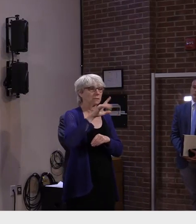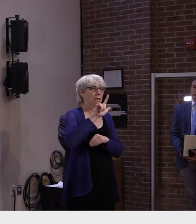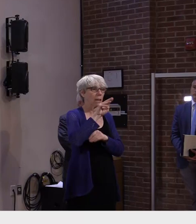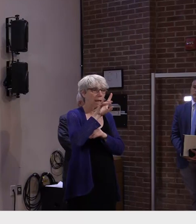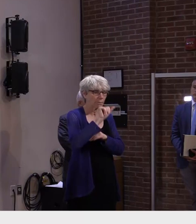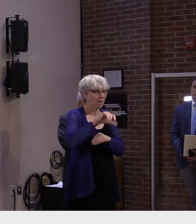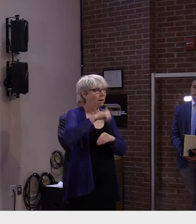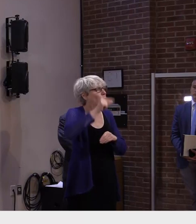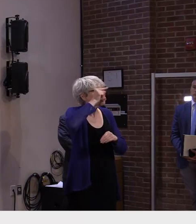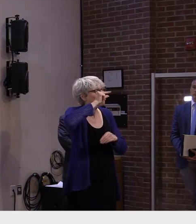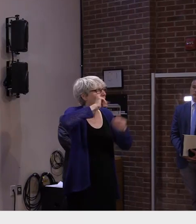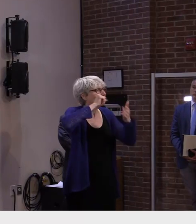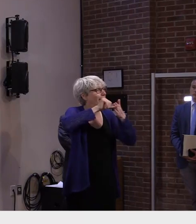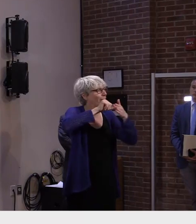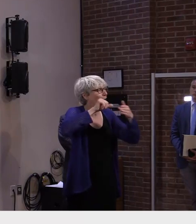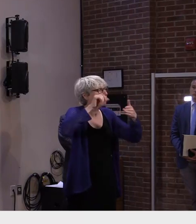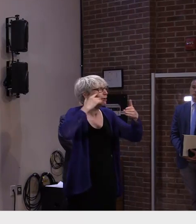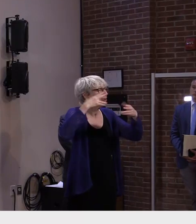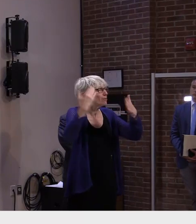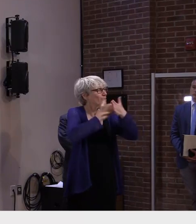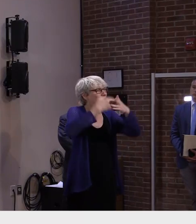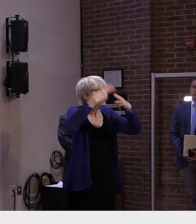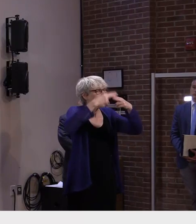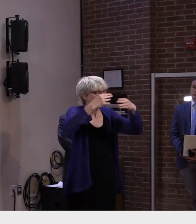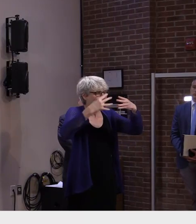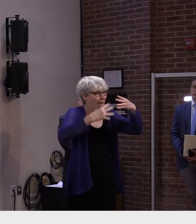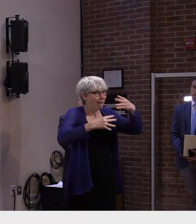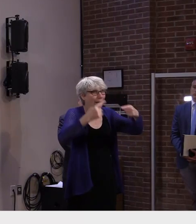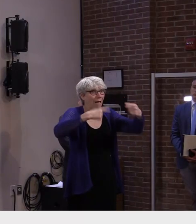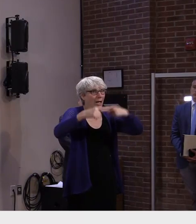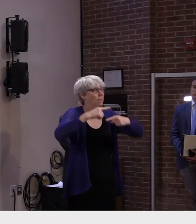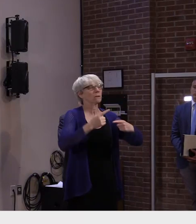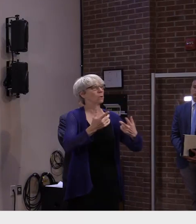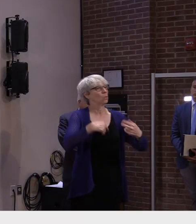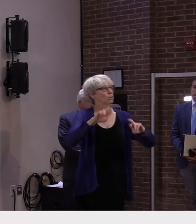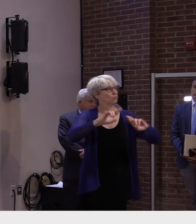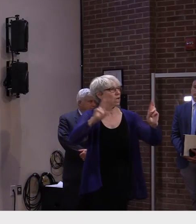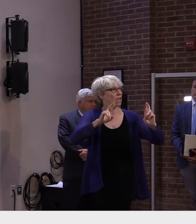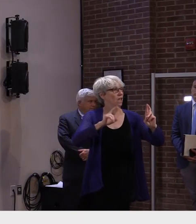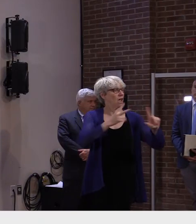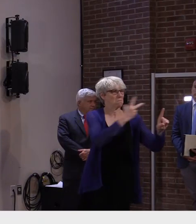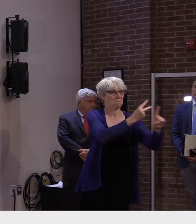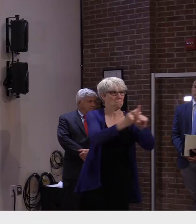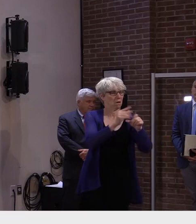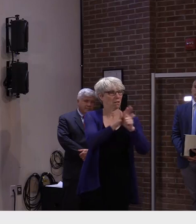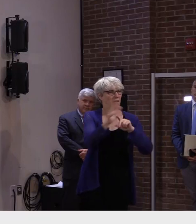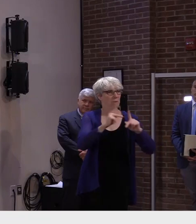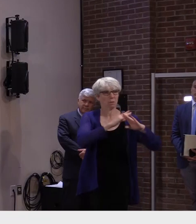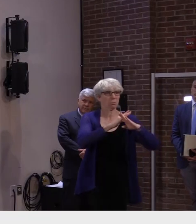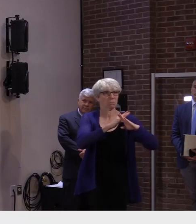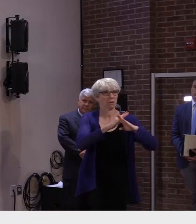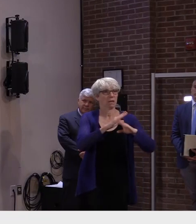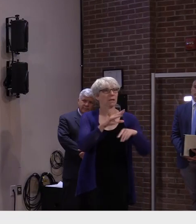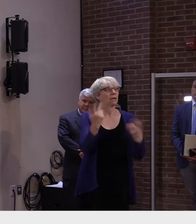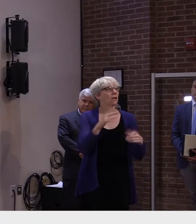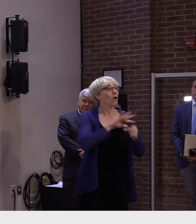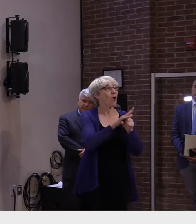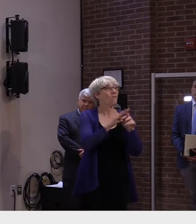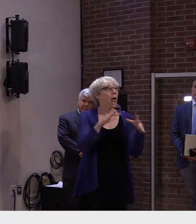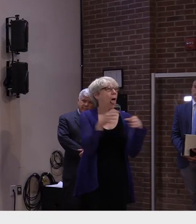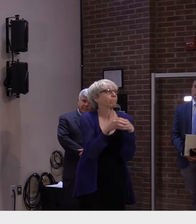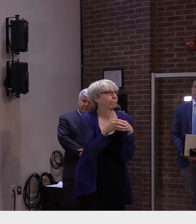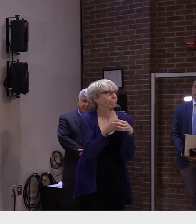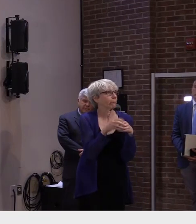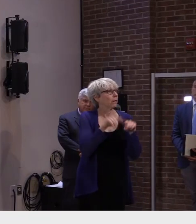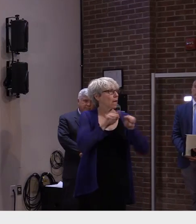of concern, the population will already be prepared to meet them. So I think that's really the thrust of where we're going.